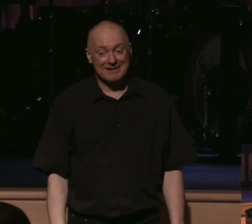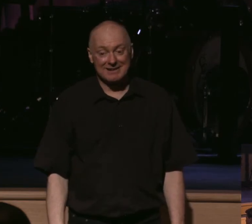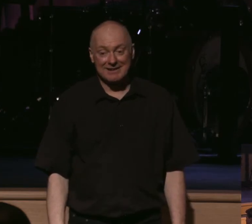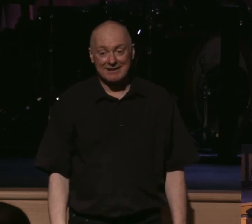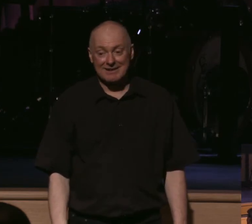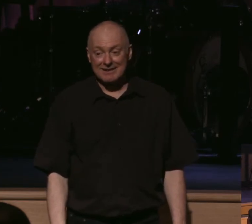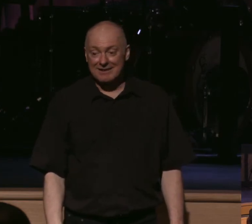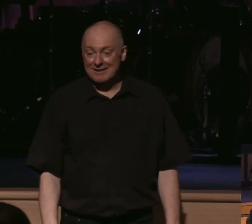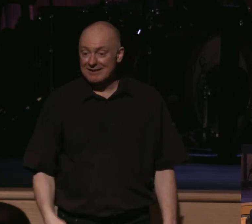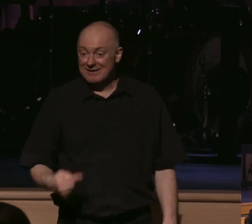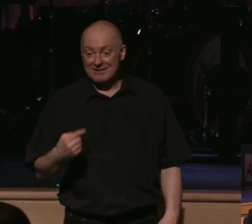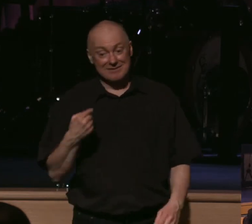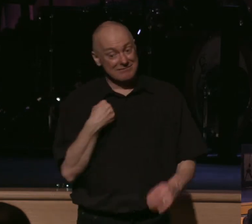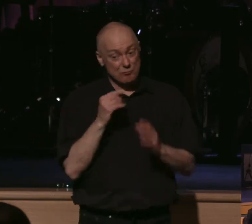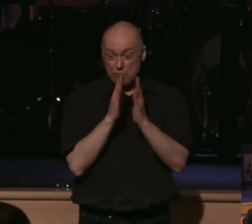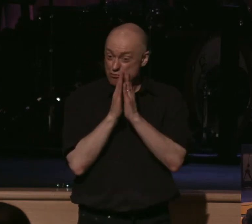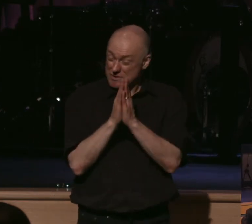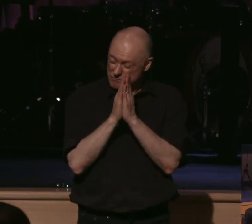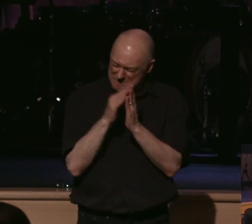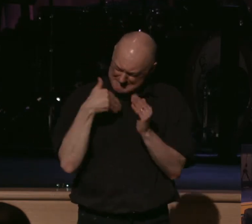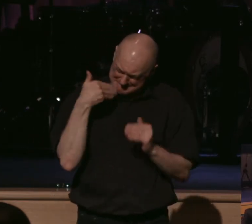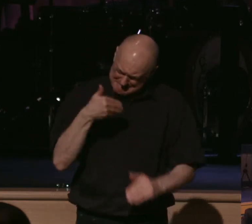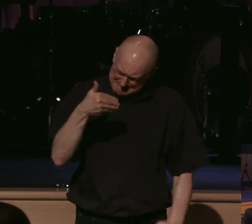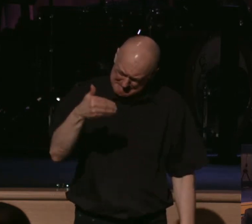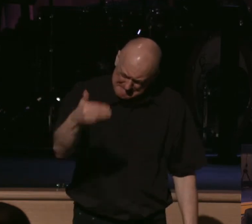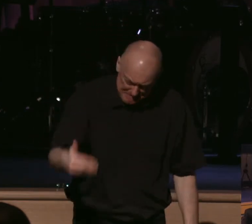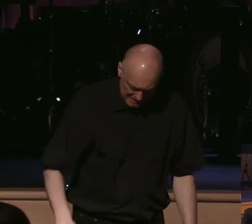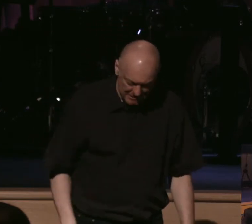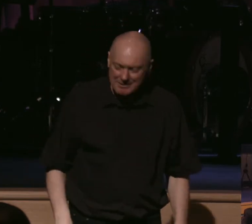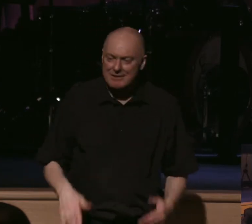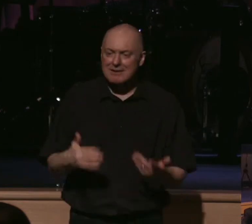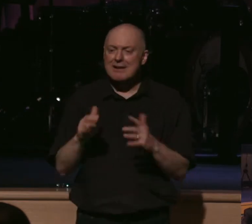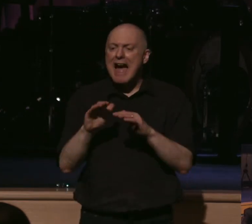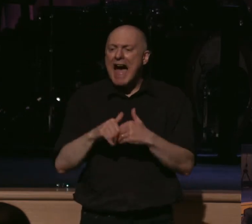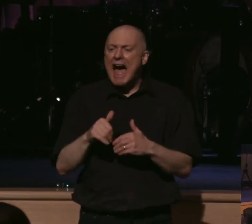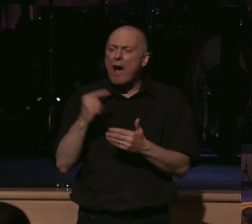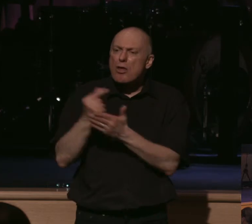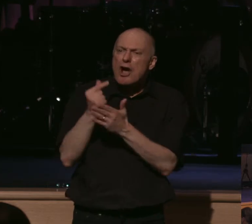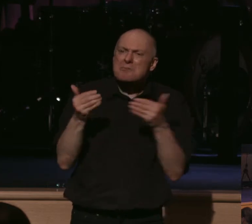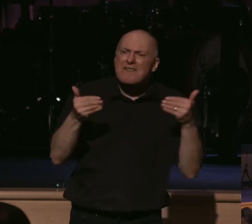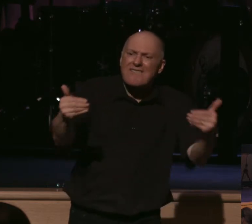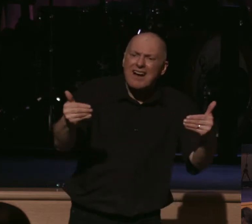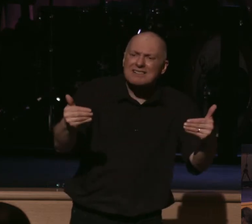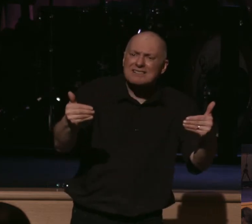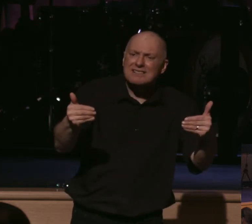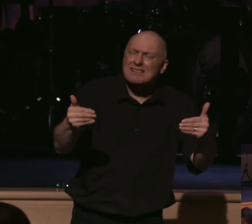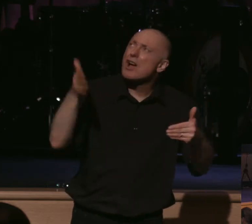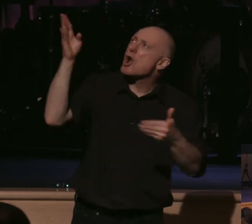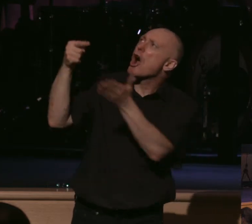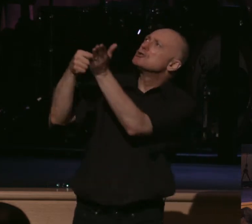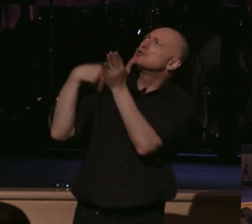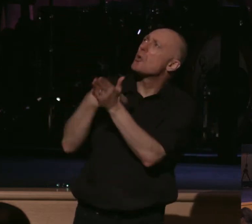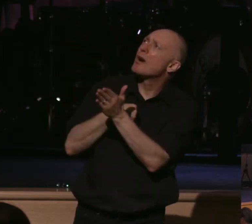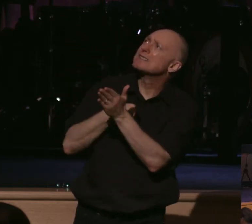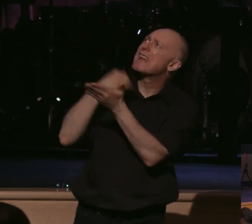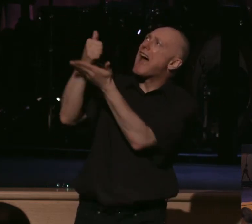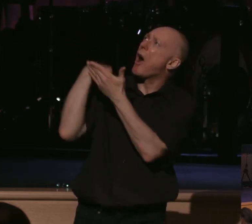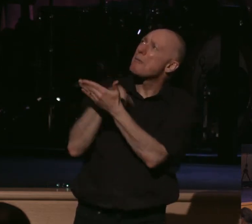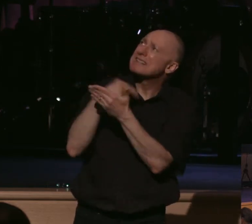I'm going to pray right through this series. How does the gospel advance? God help us. God show us. God lead us.